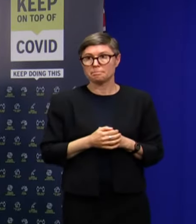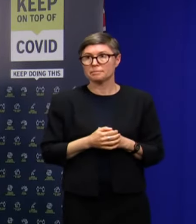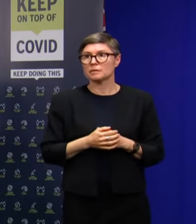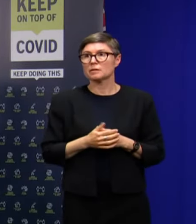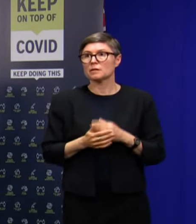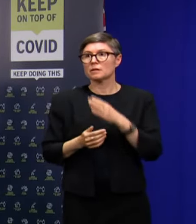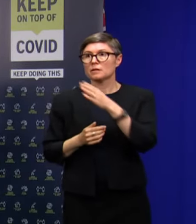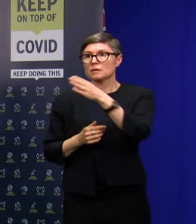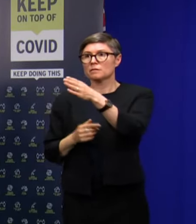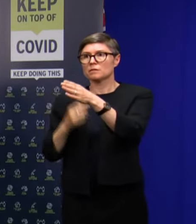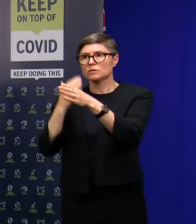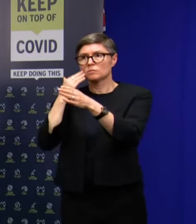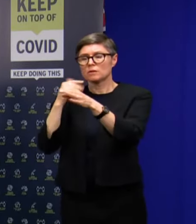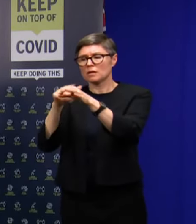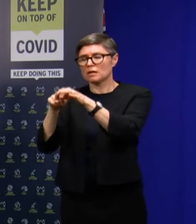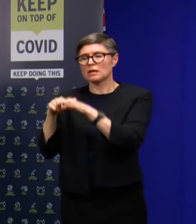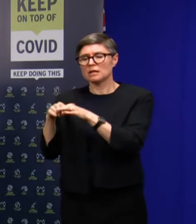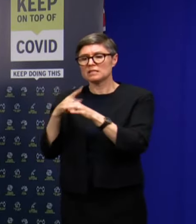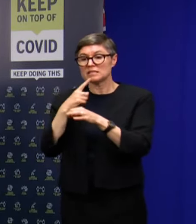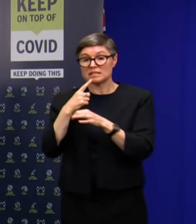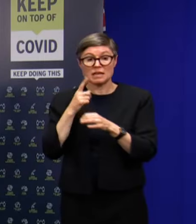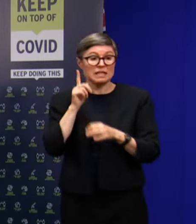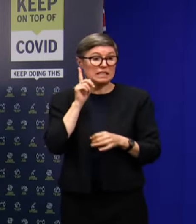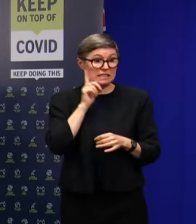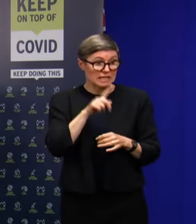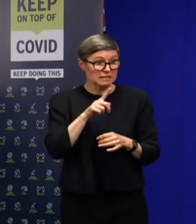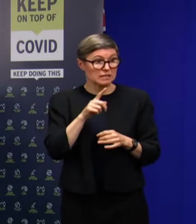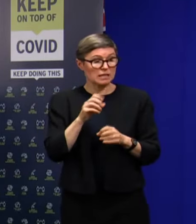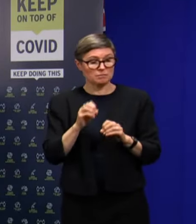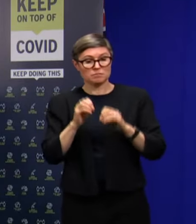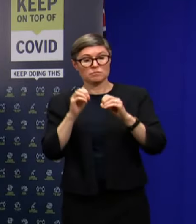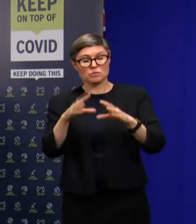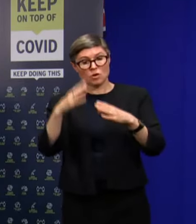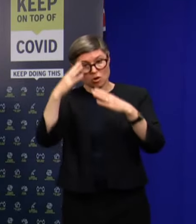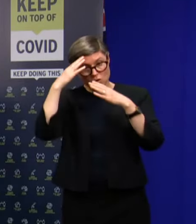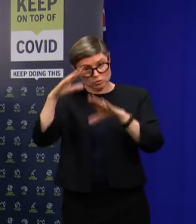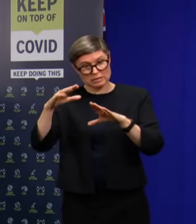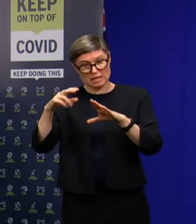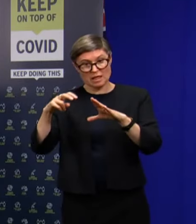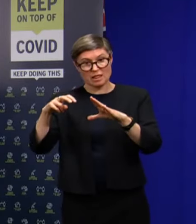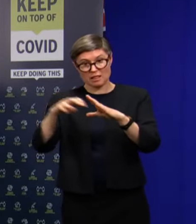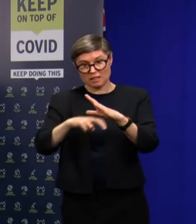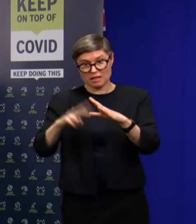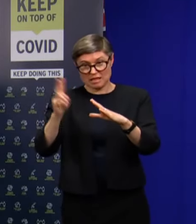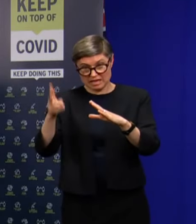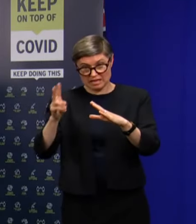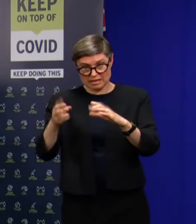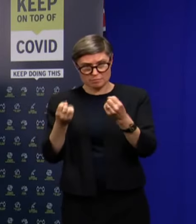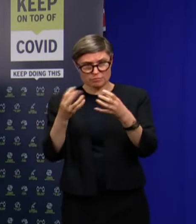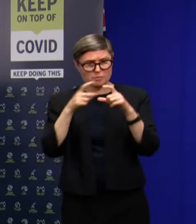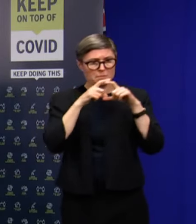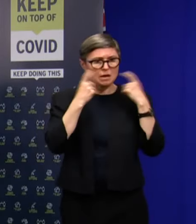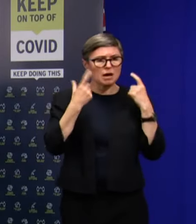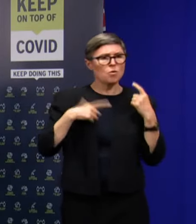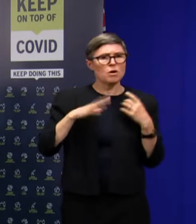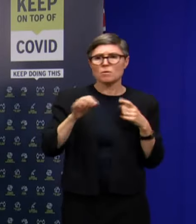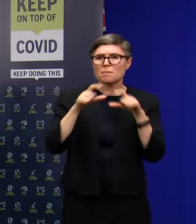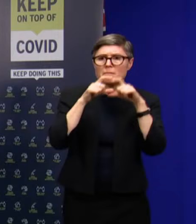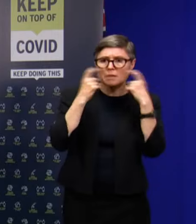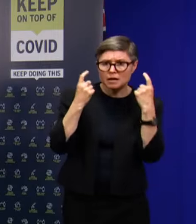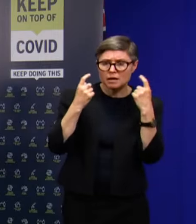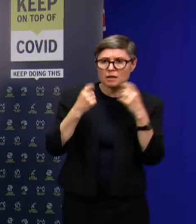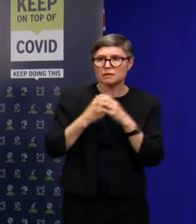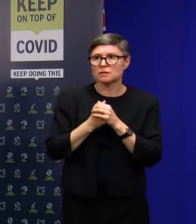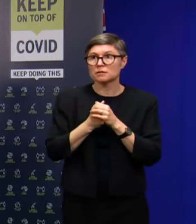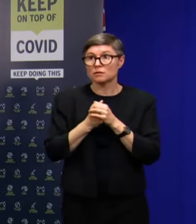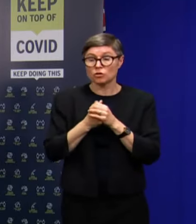Just quickly, he wasn't wearing a mask yesterday when he was being transported from the travel lodge to the other hotel. Was there a reason for that? And